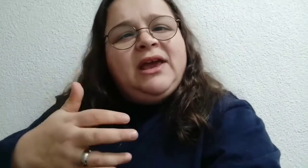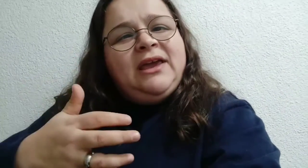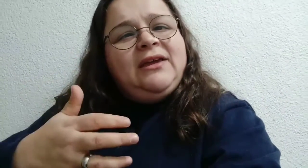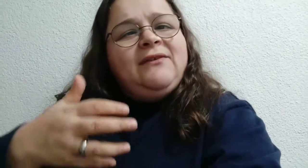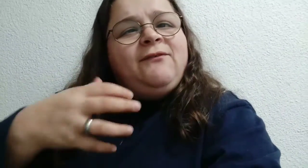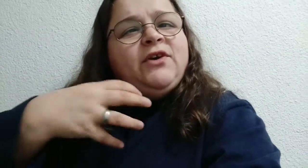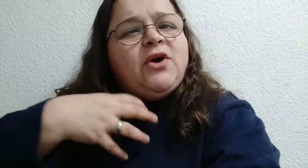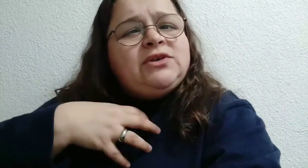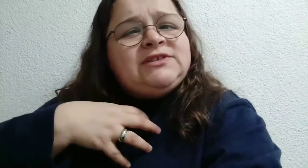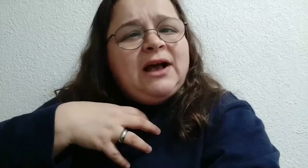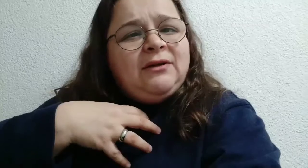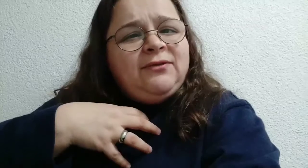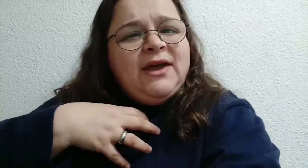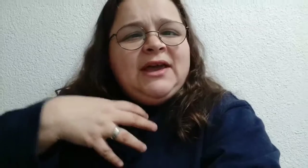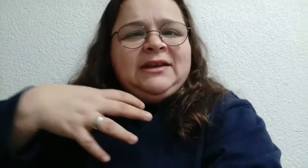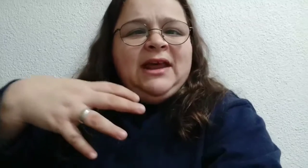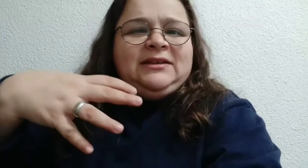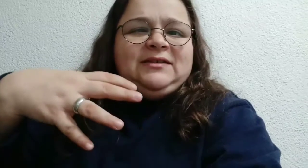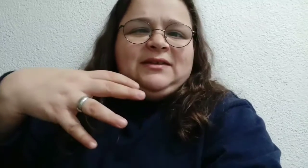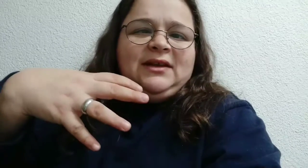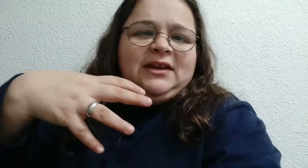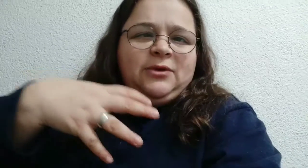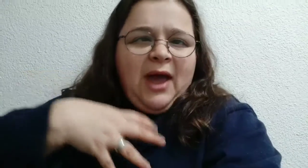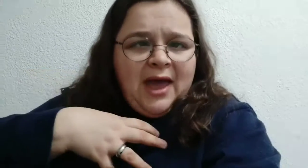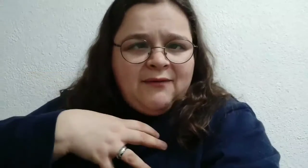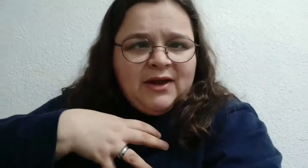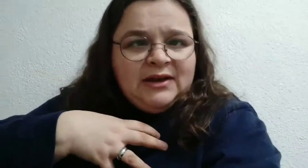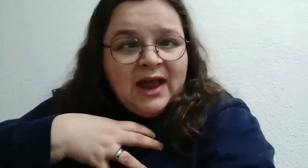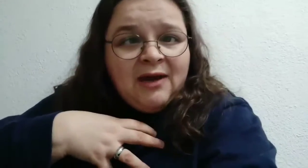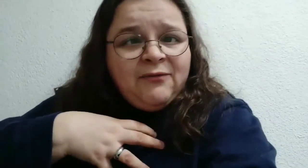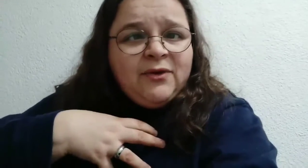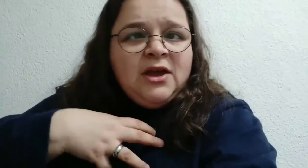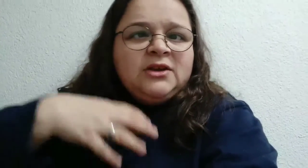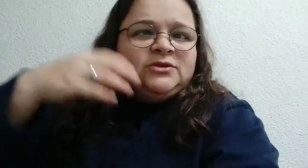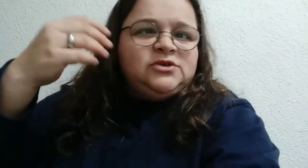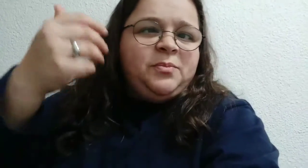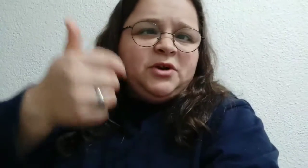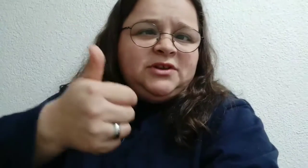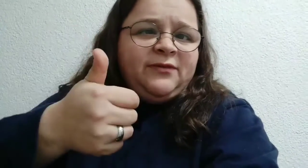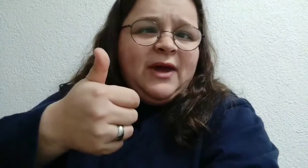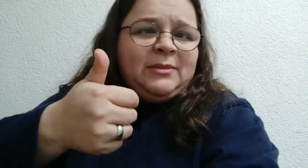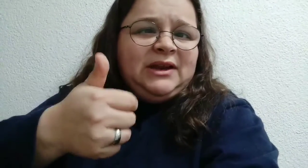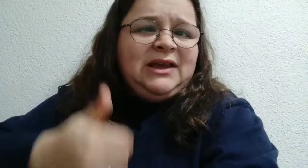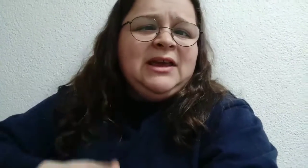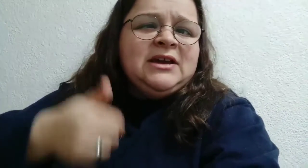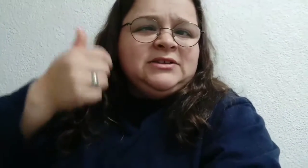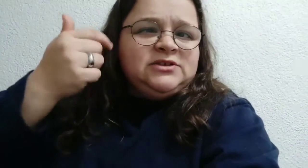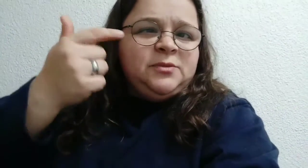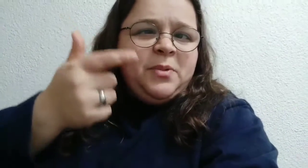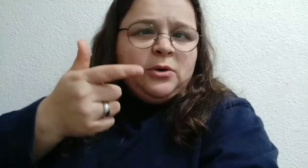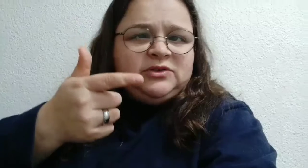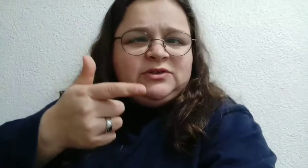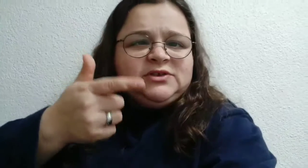pray for yourself that you have enough to support your family, to support